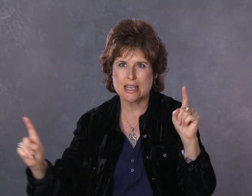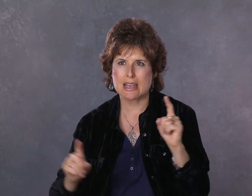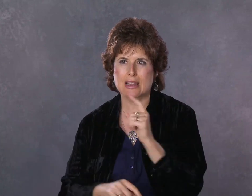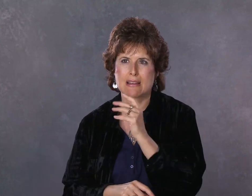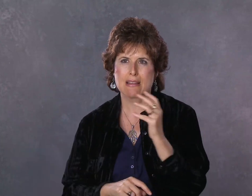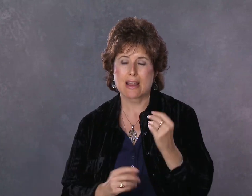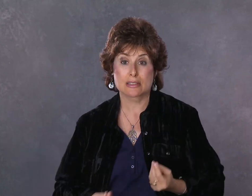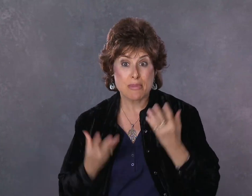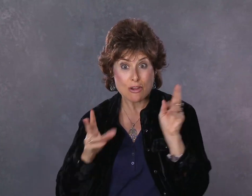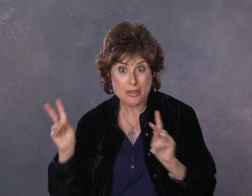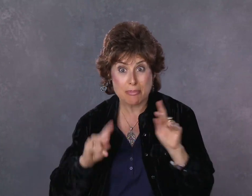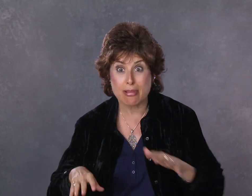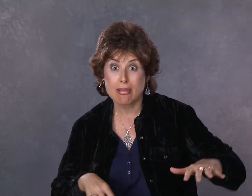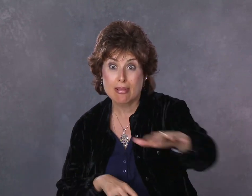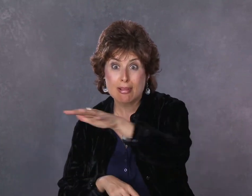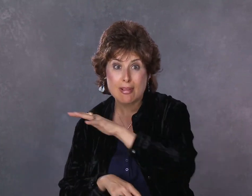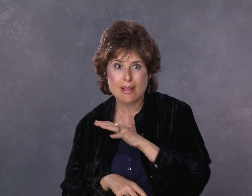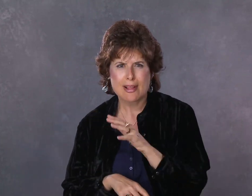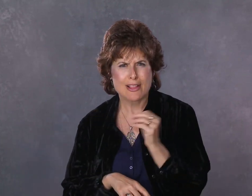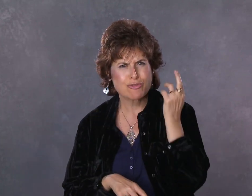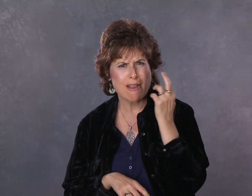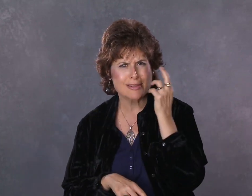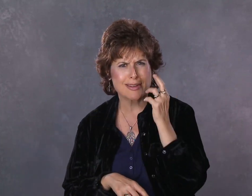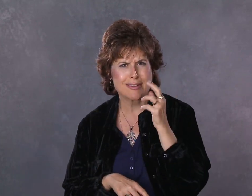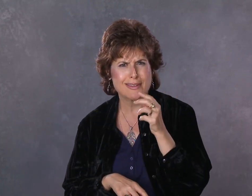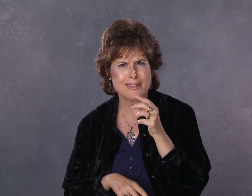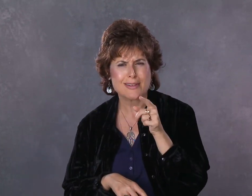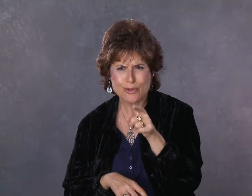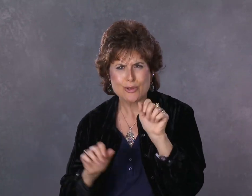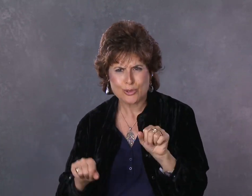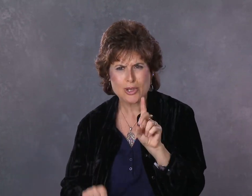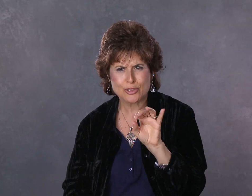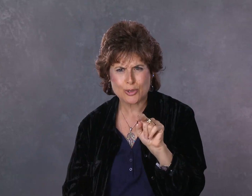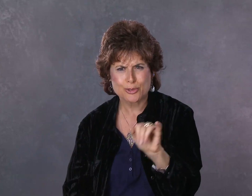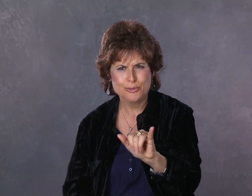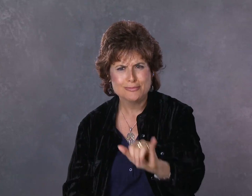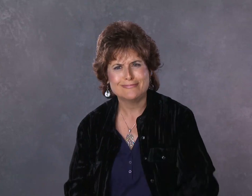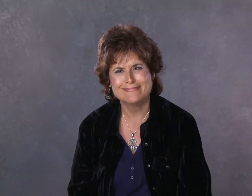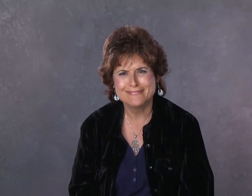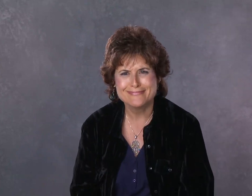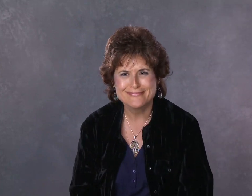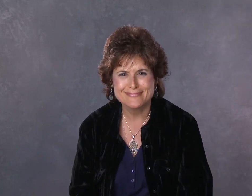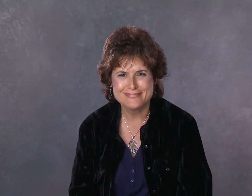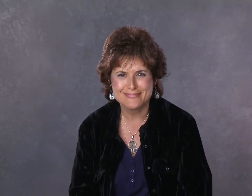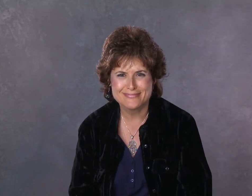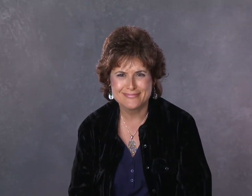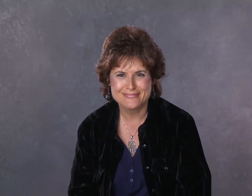How we succeed, how we inspire those around us and I realize that you